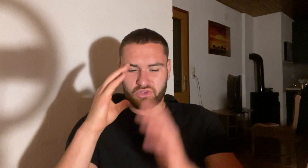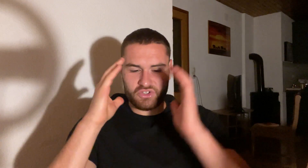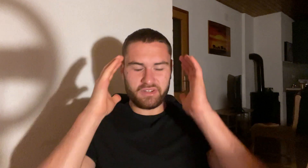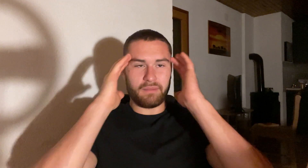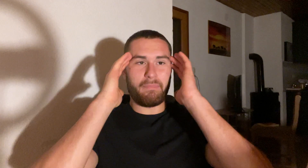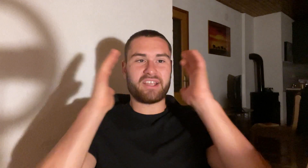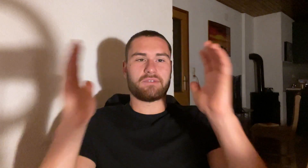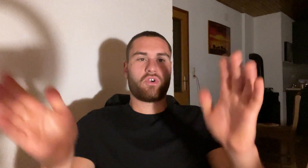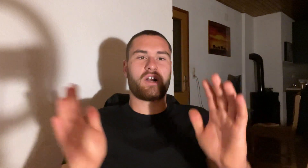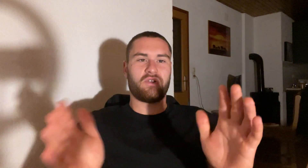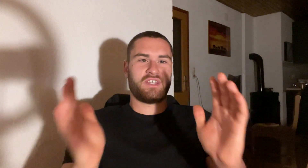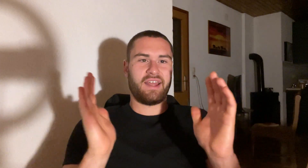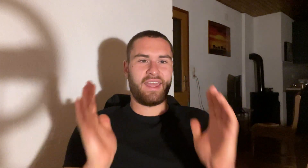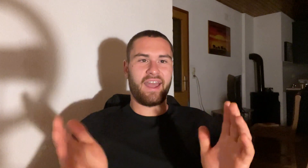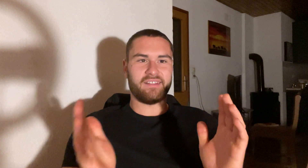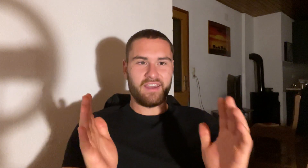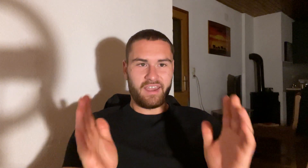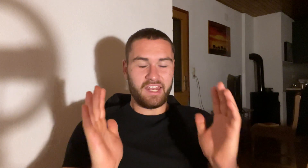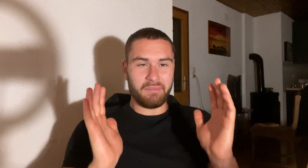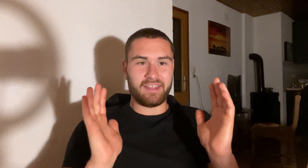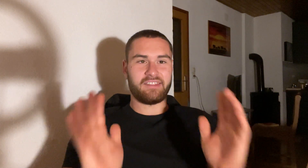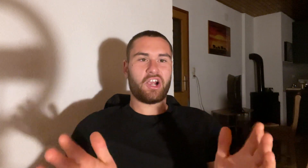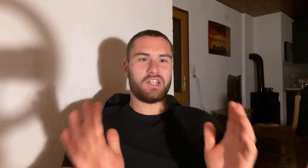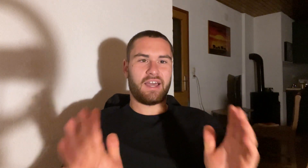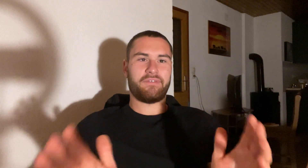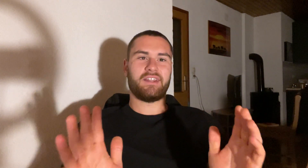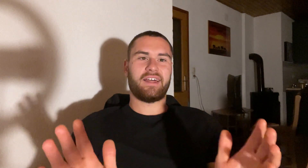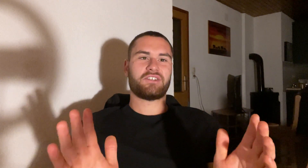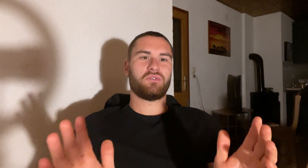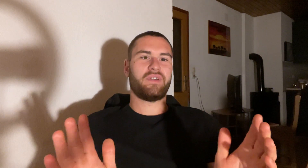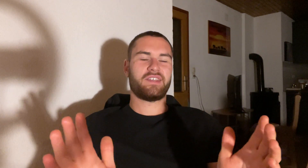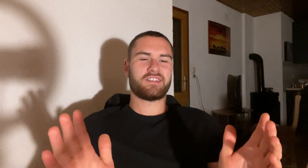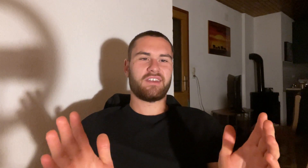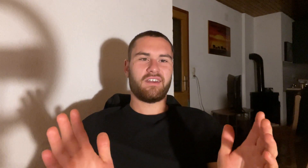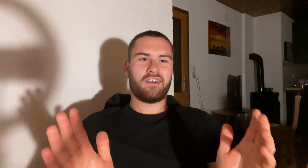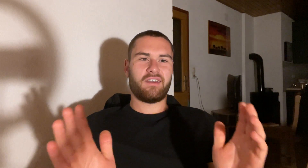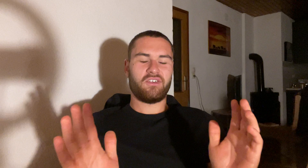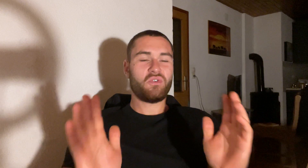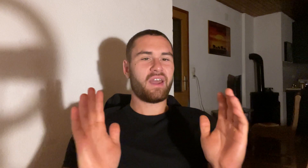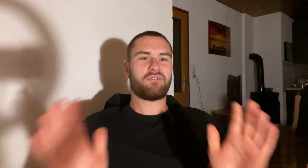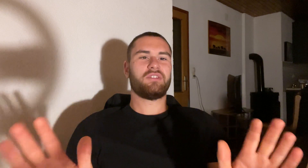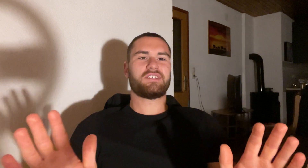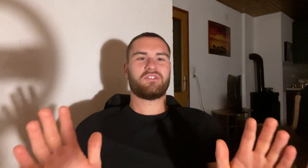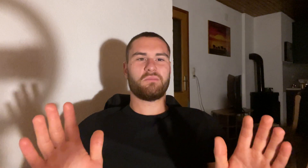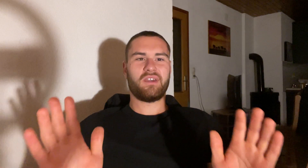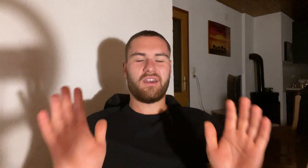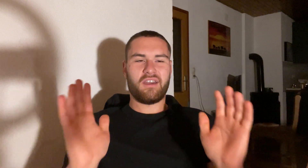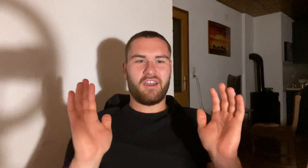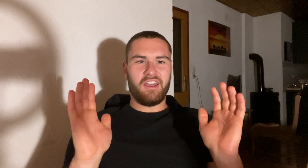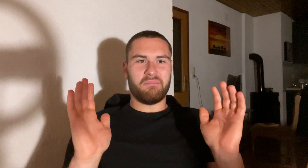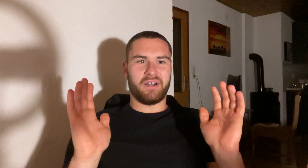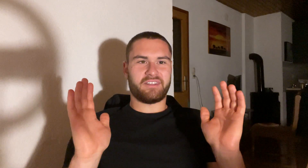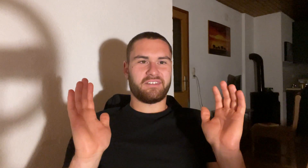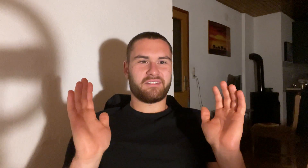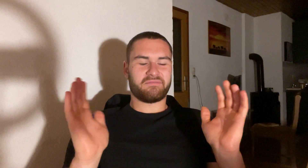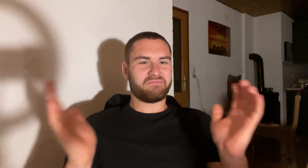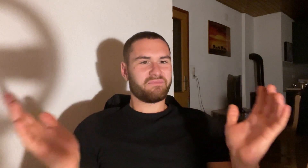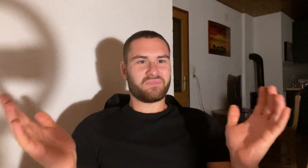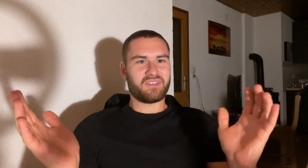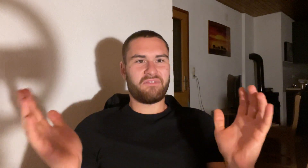are the best workouts that I had in my entire life in the last two weeks. You don't have to listen to me but if